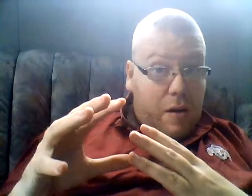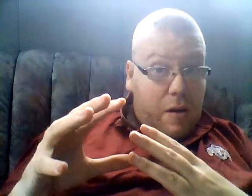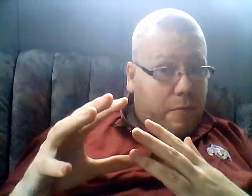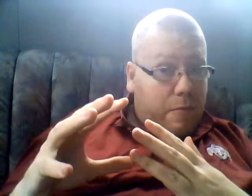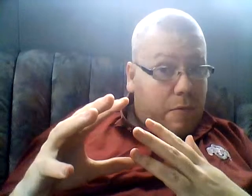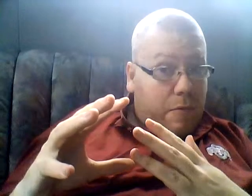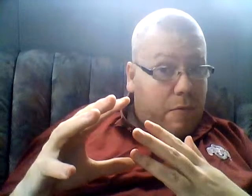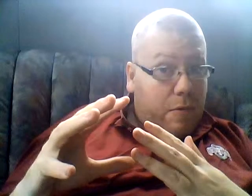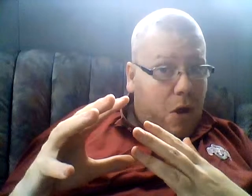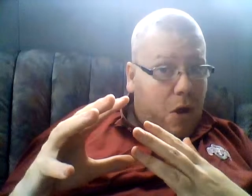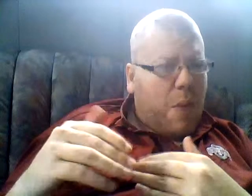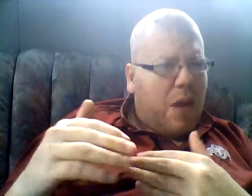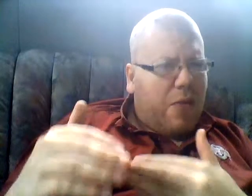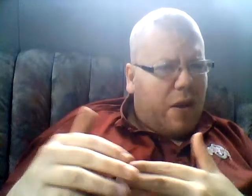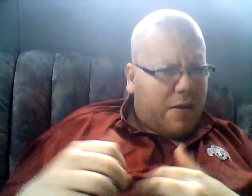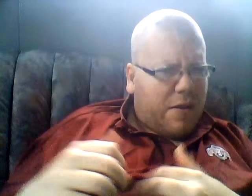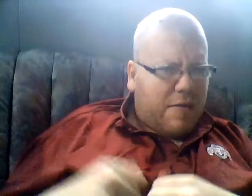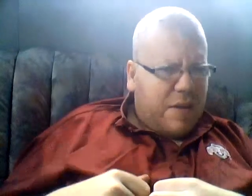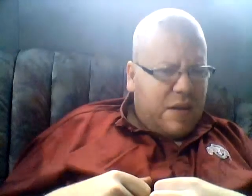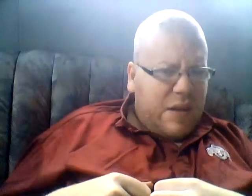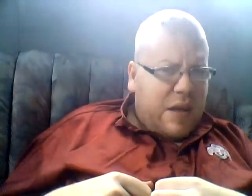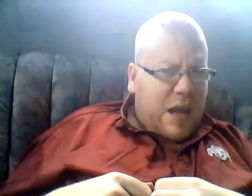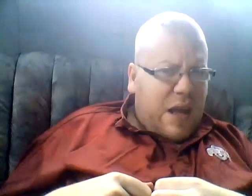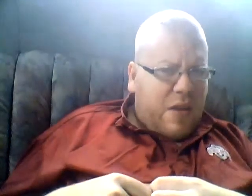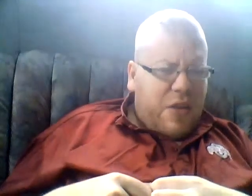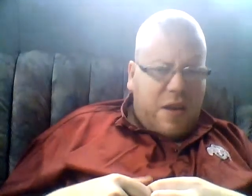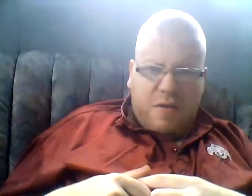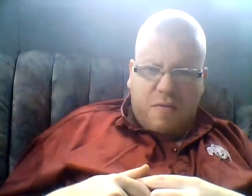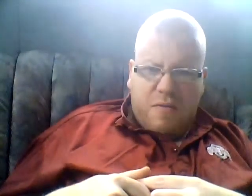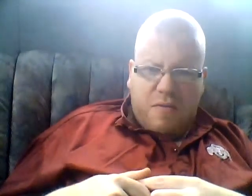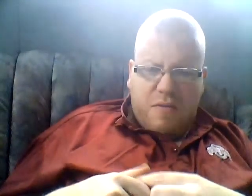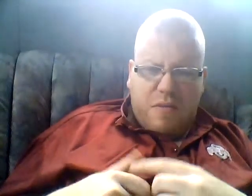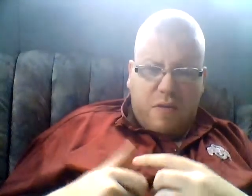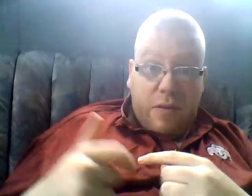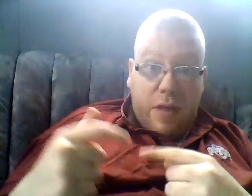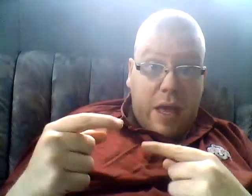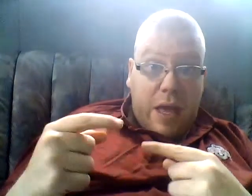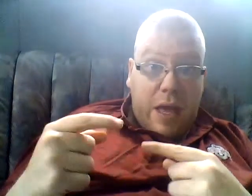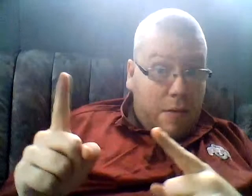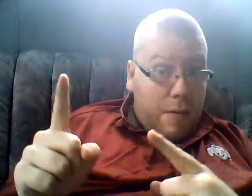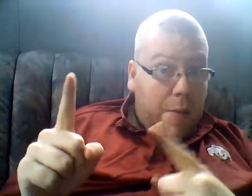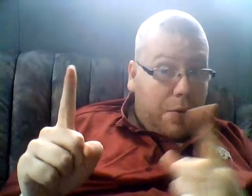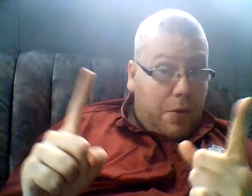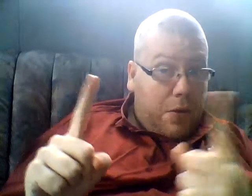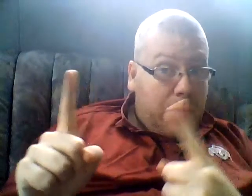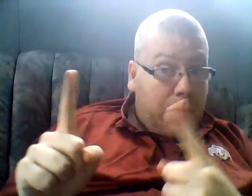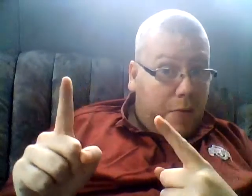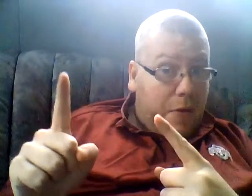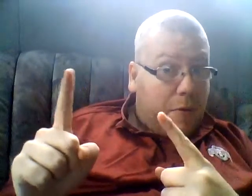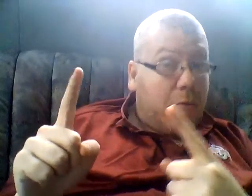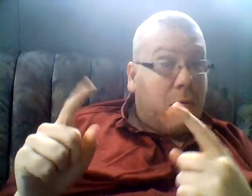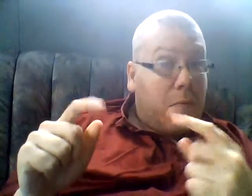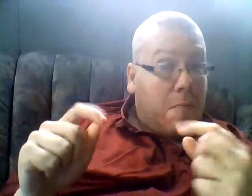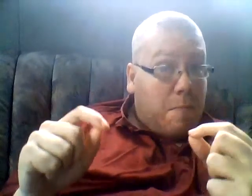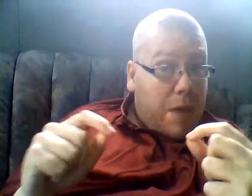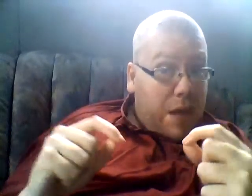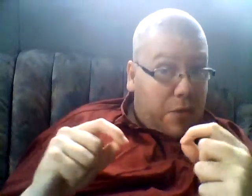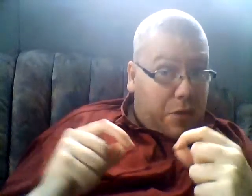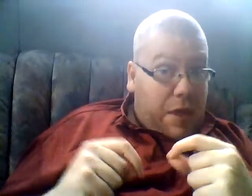pedophiles and you have to think, people who are pedophiles may think